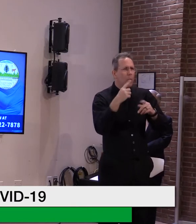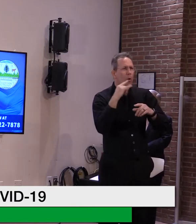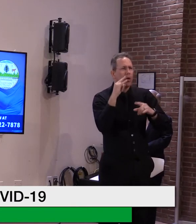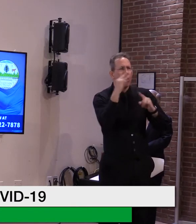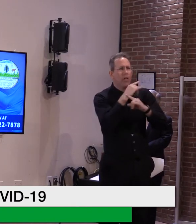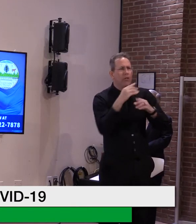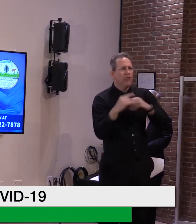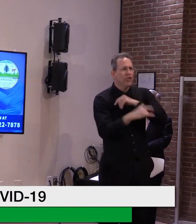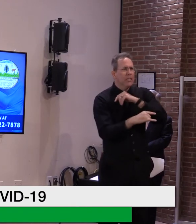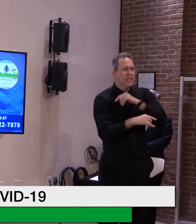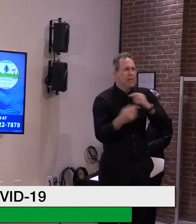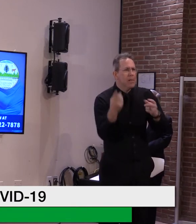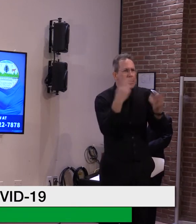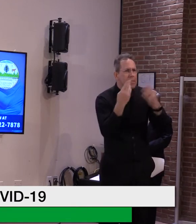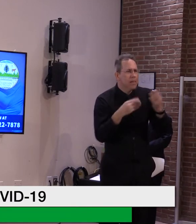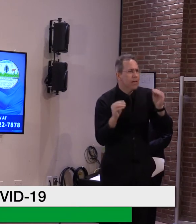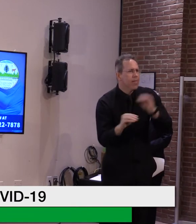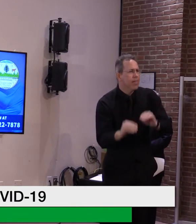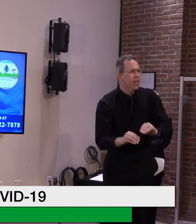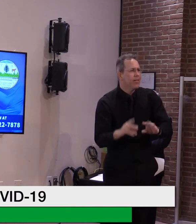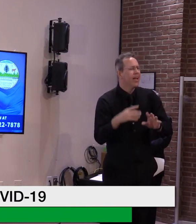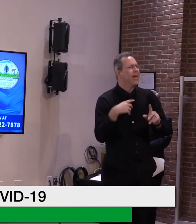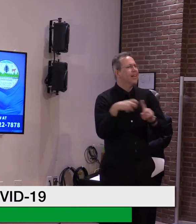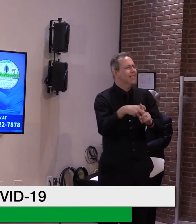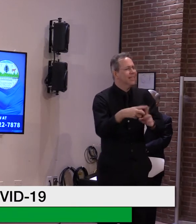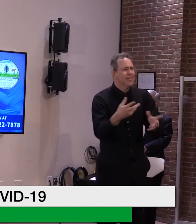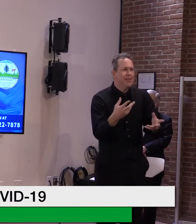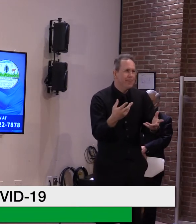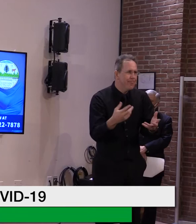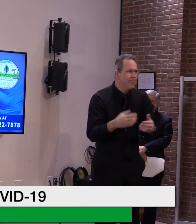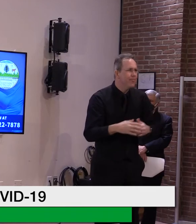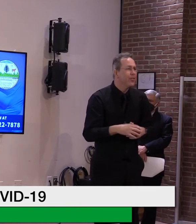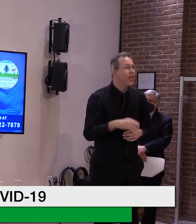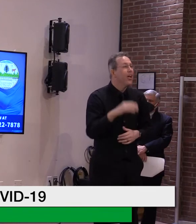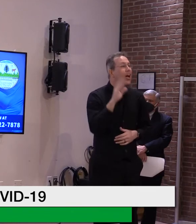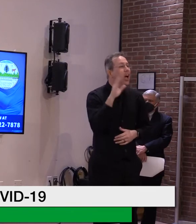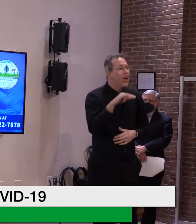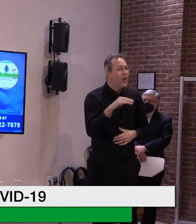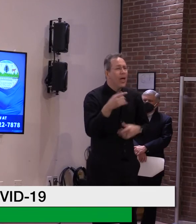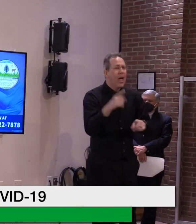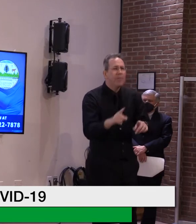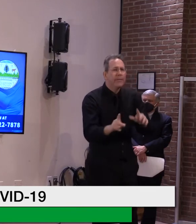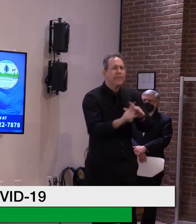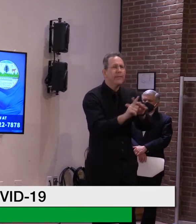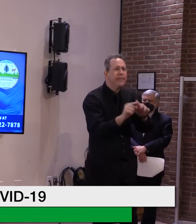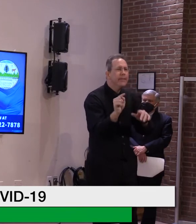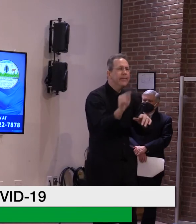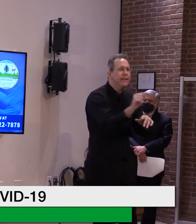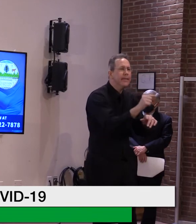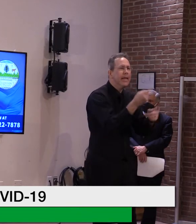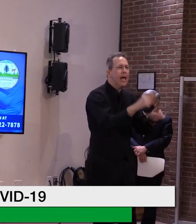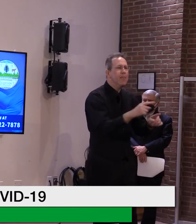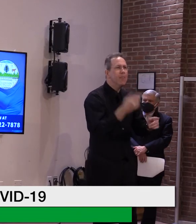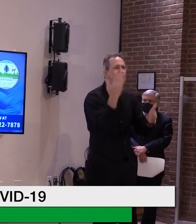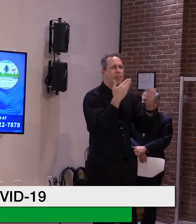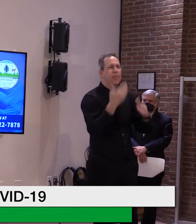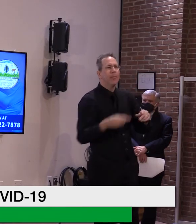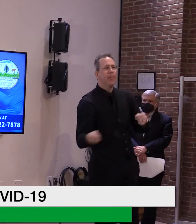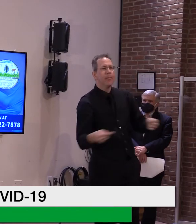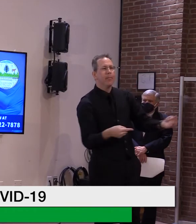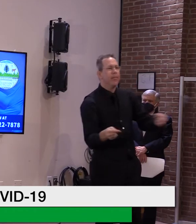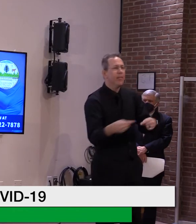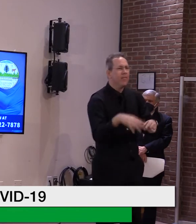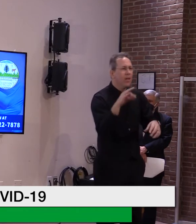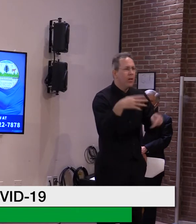system. Um, but as we know it happens and, and our goal again, uh, is to make sure that we vaccinate